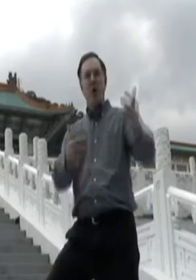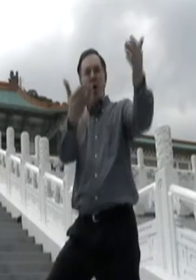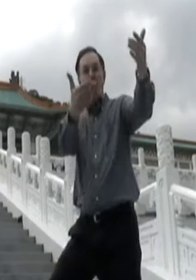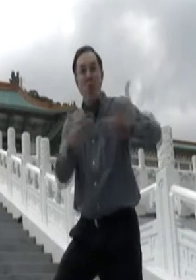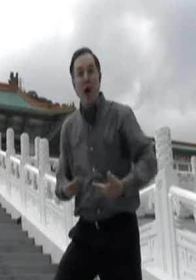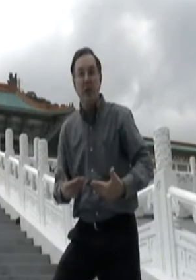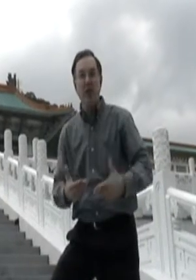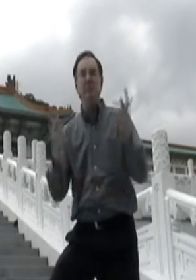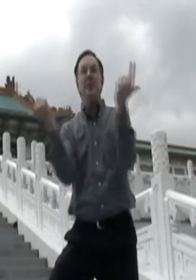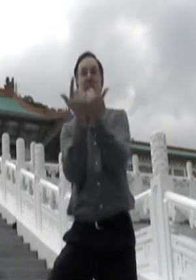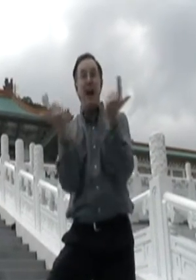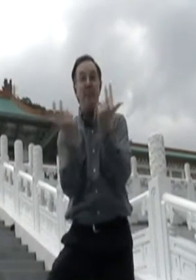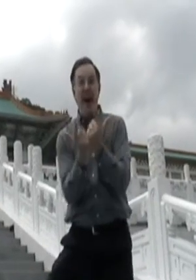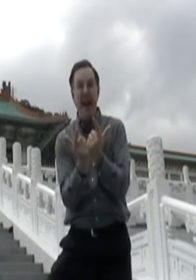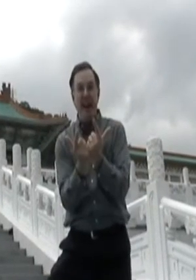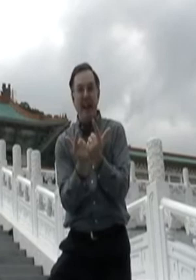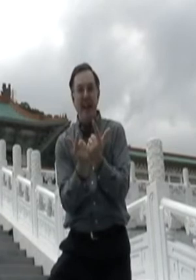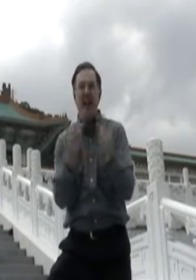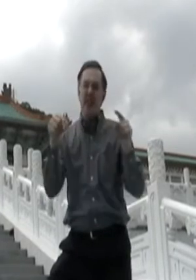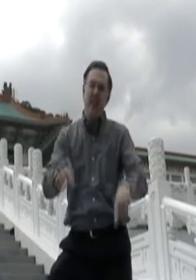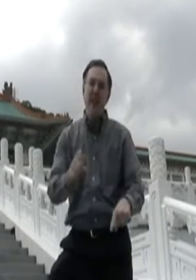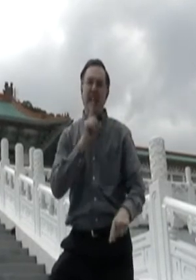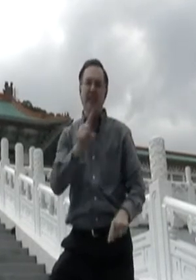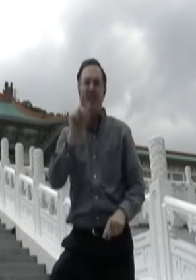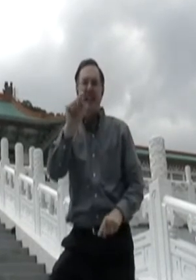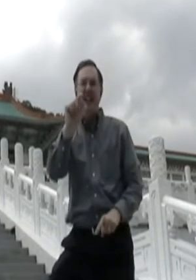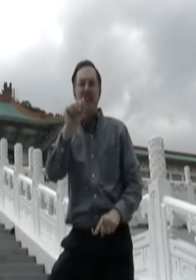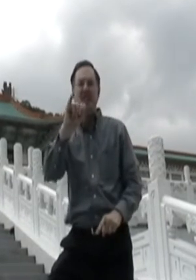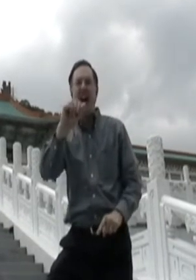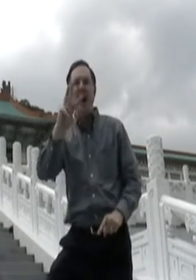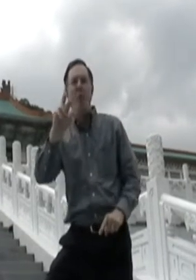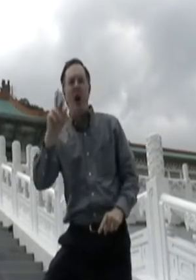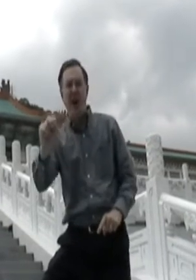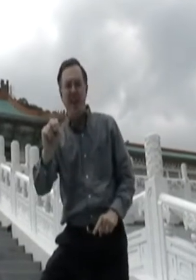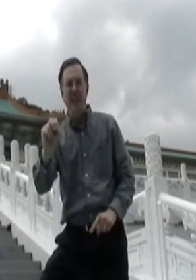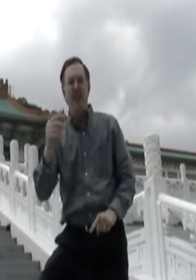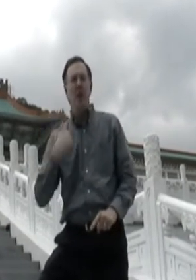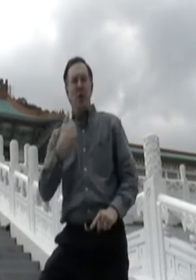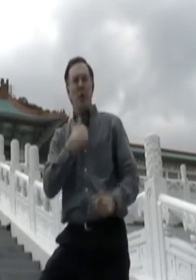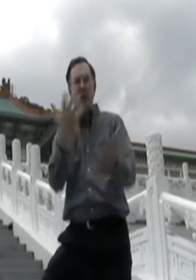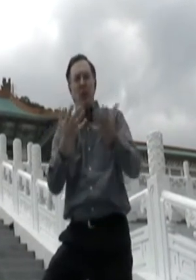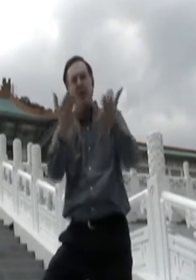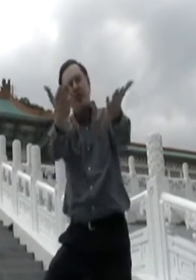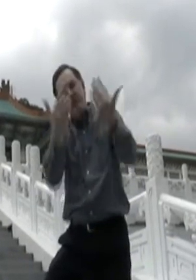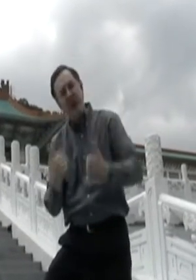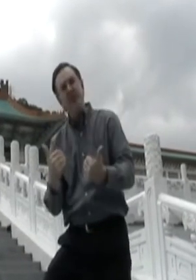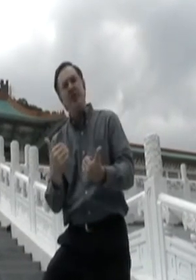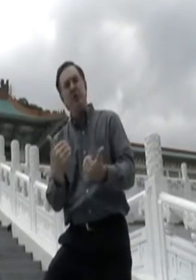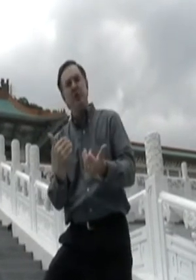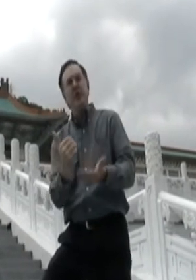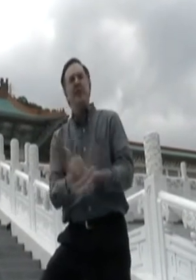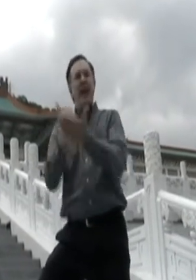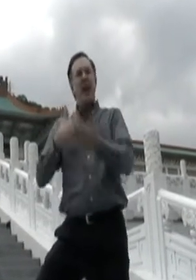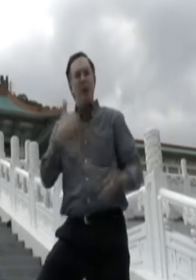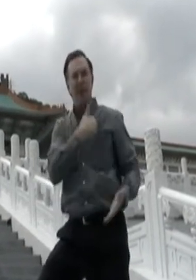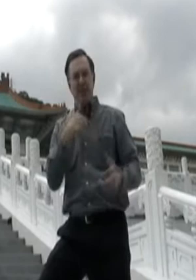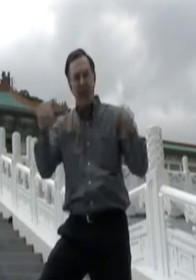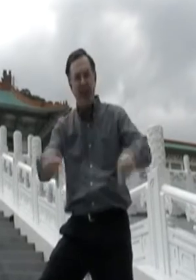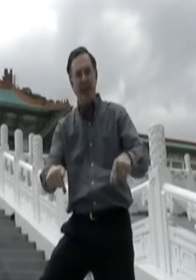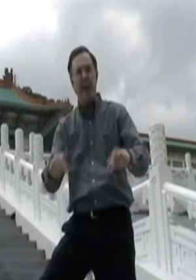Welcome to Taipei. This is Taiwan. We want to invite you to help us here